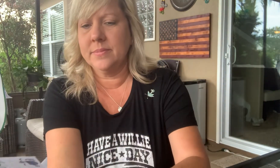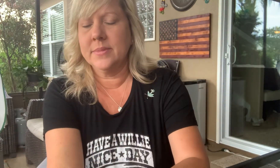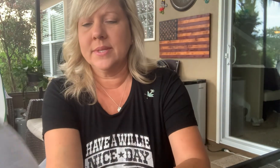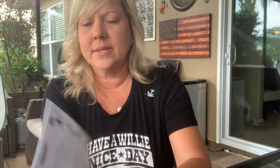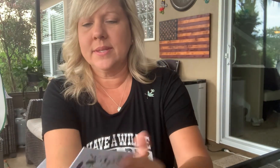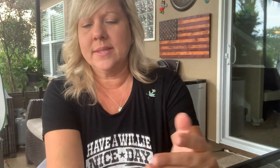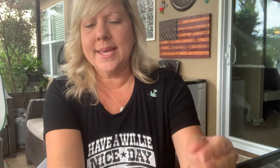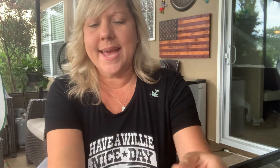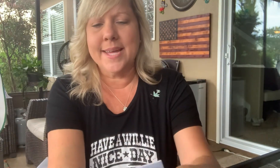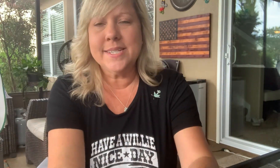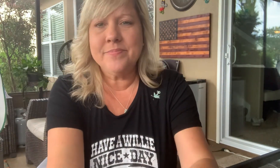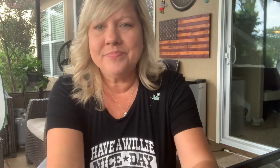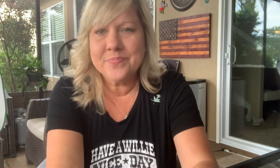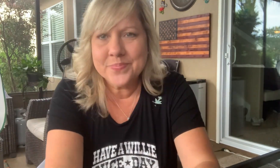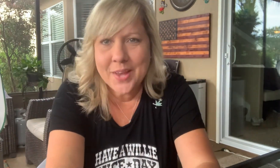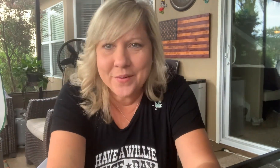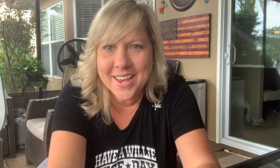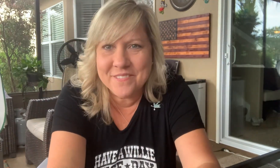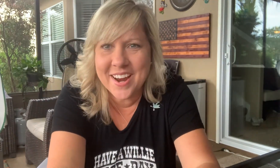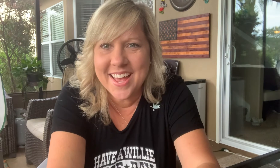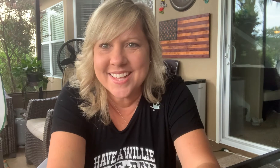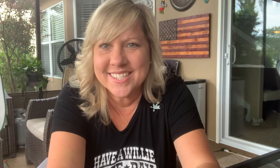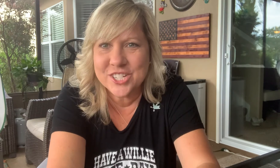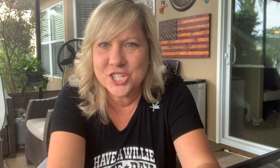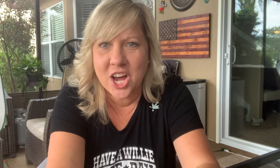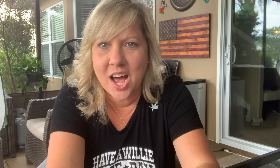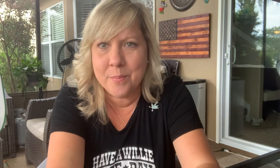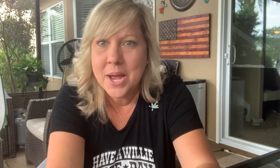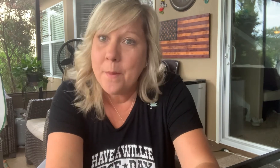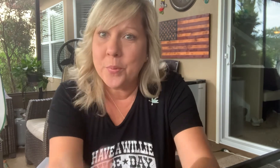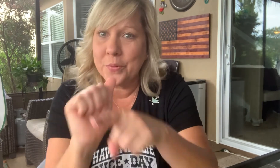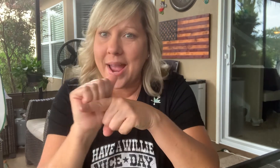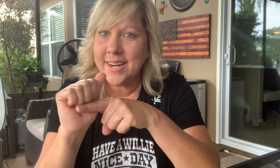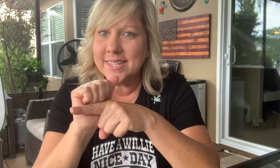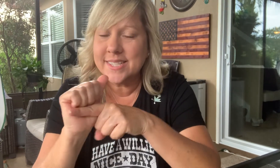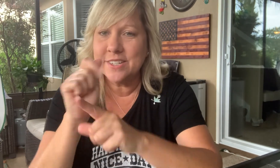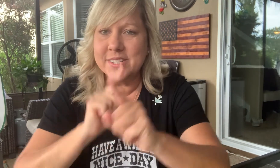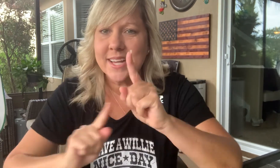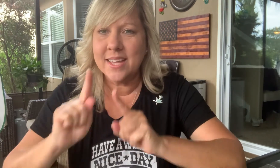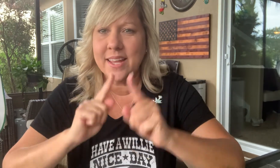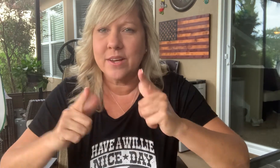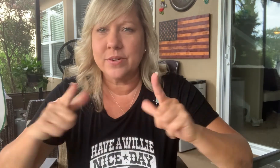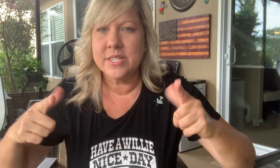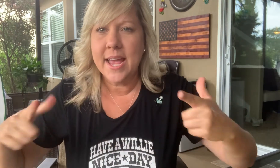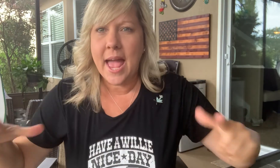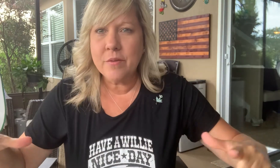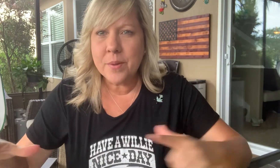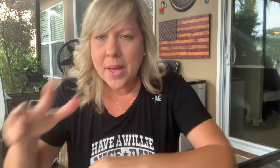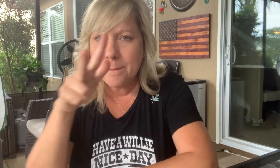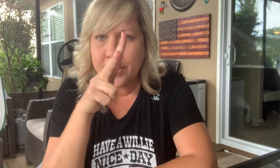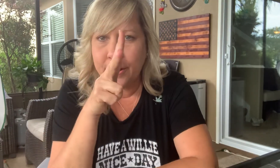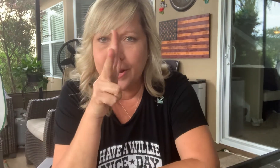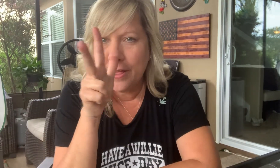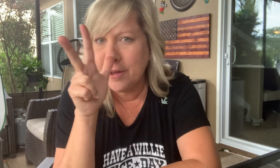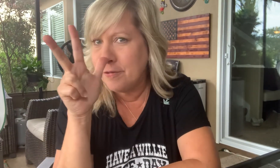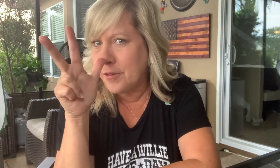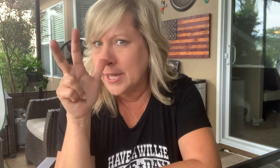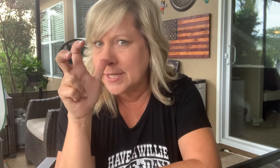The end. Okay, friends. Good job. Practice your sign language. And remember, the fancy